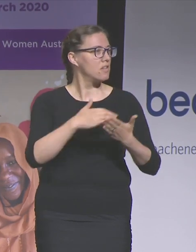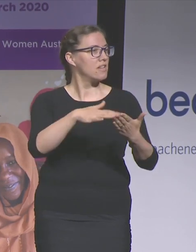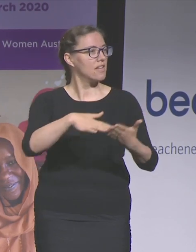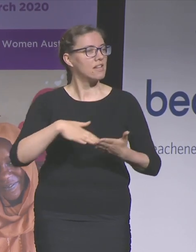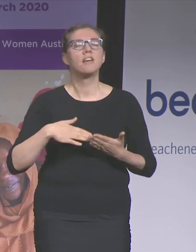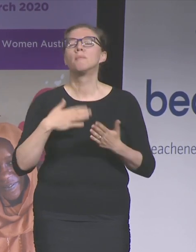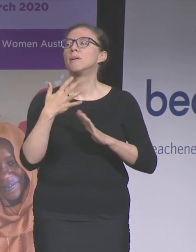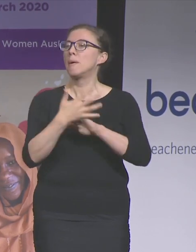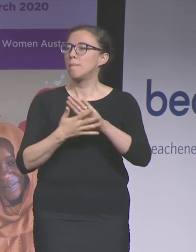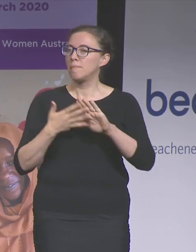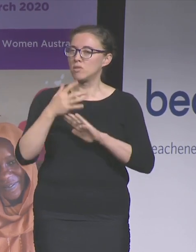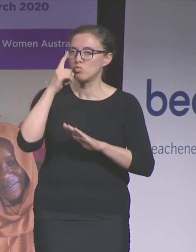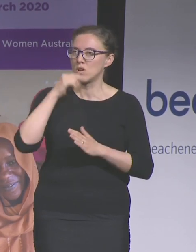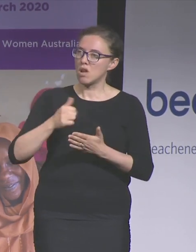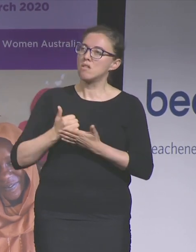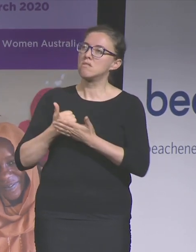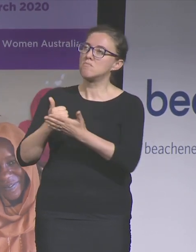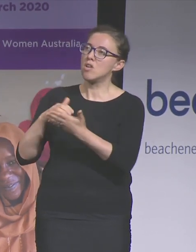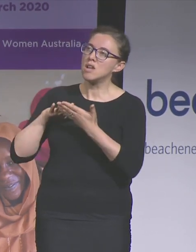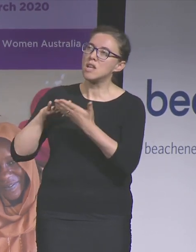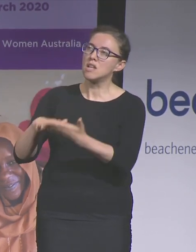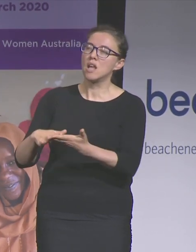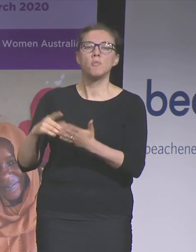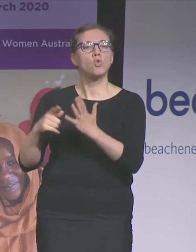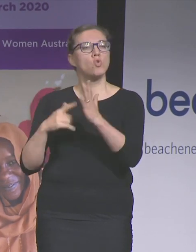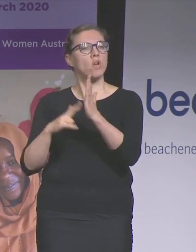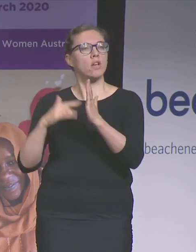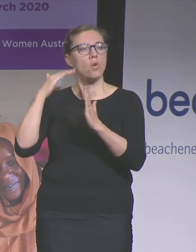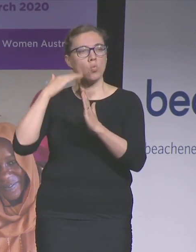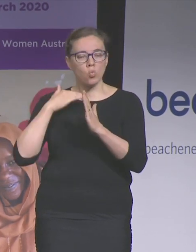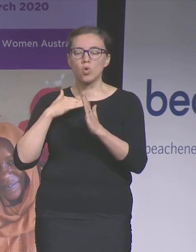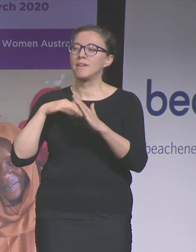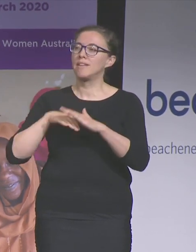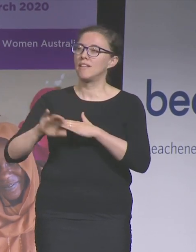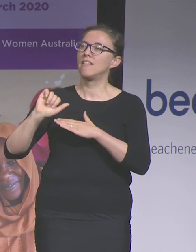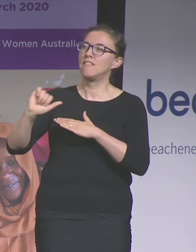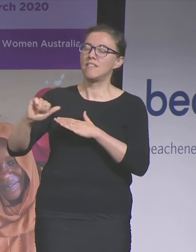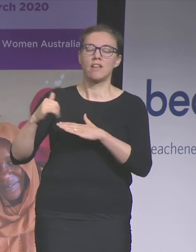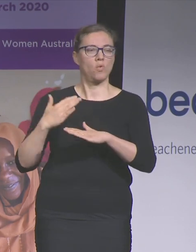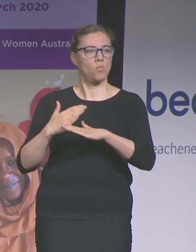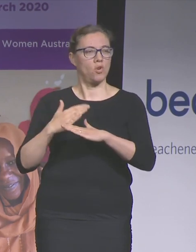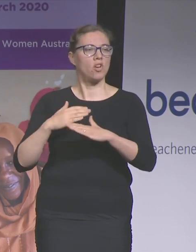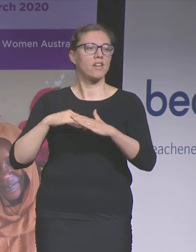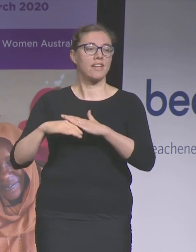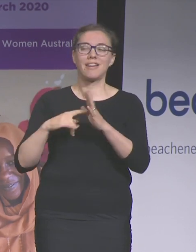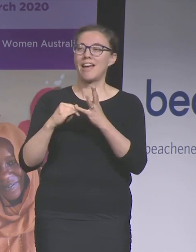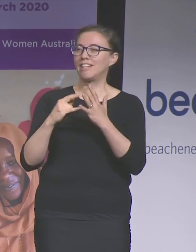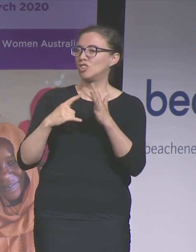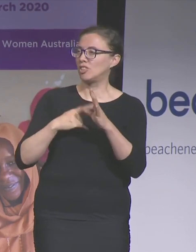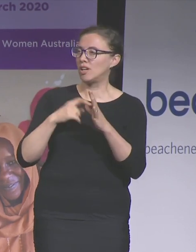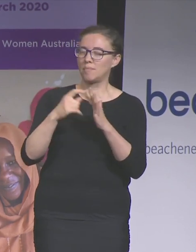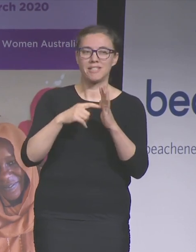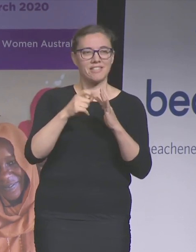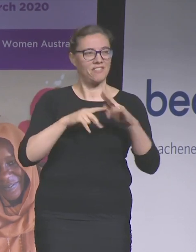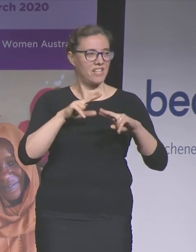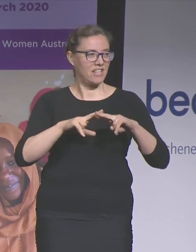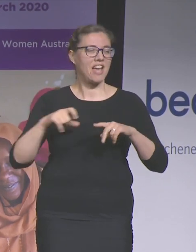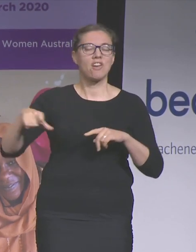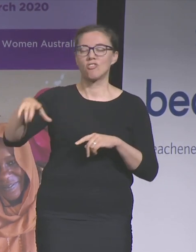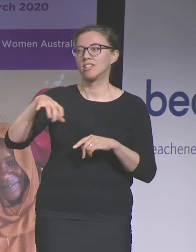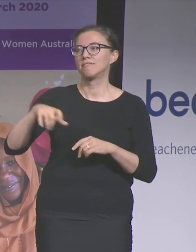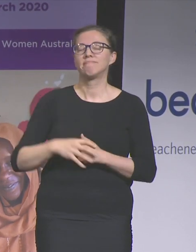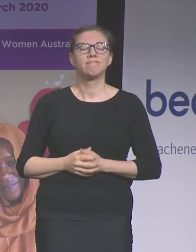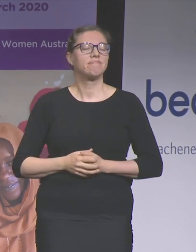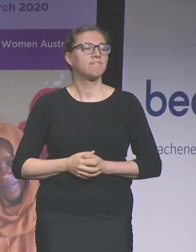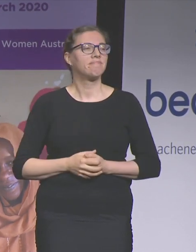we can support UN Women and the fantastic work that they do in the Asia-Pacific region. One of the things I'm really passionate about